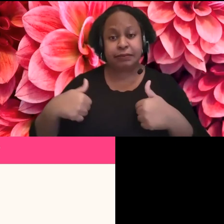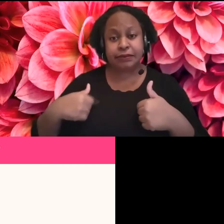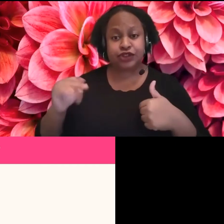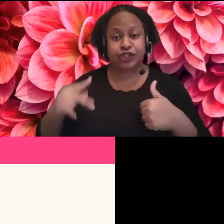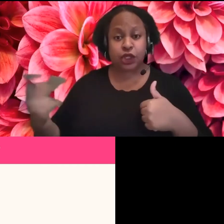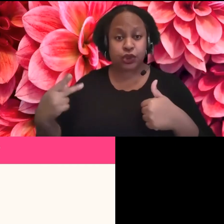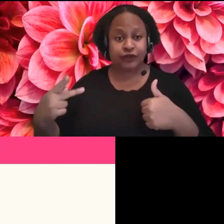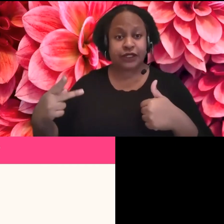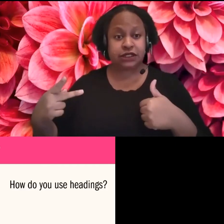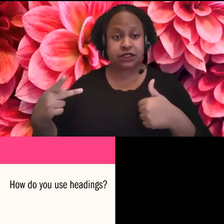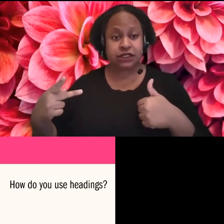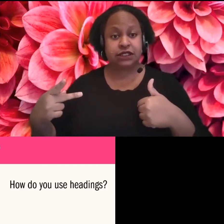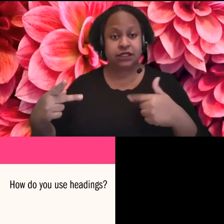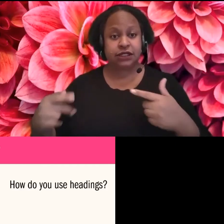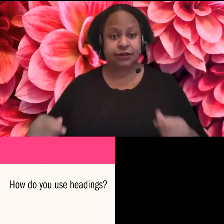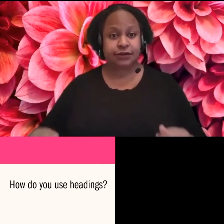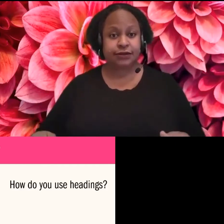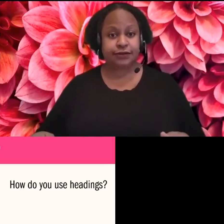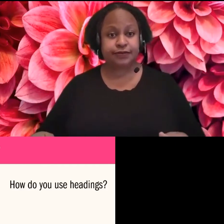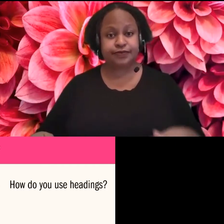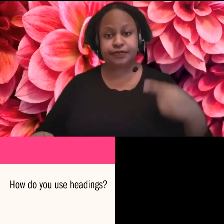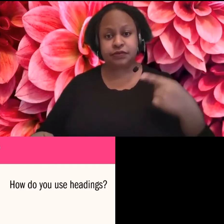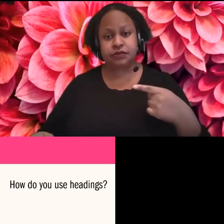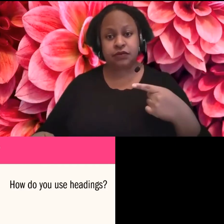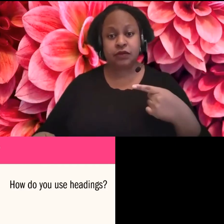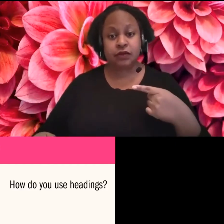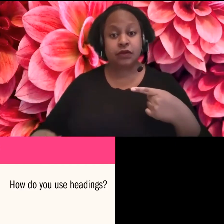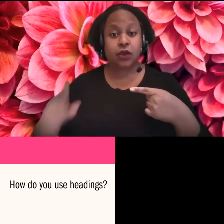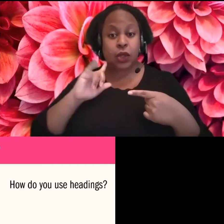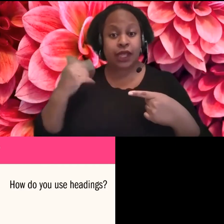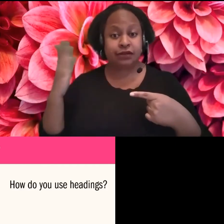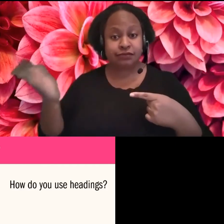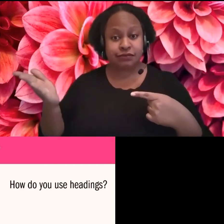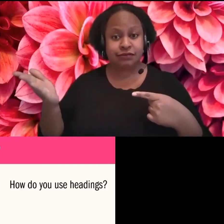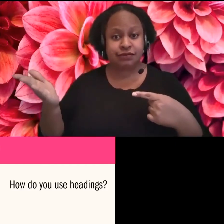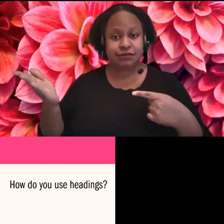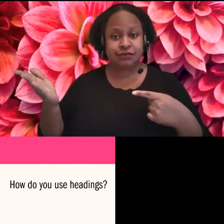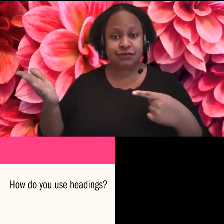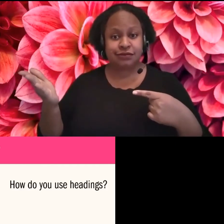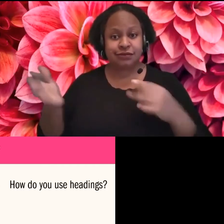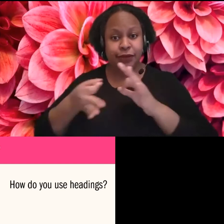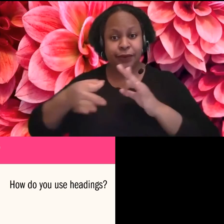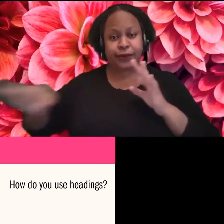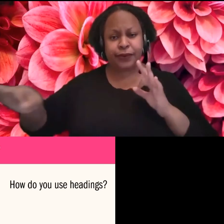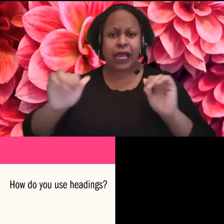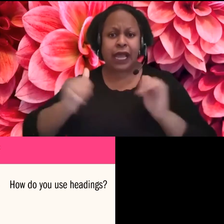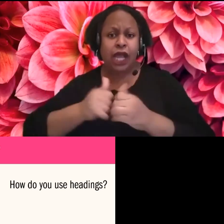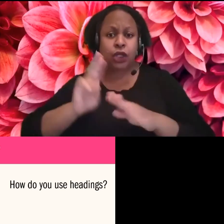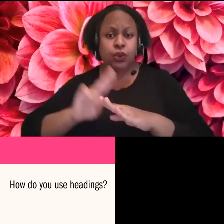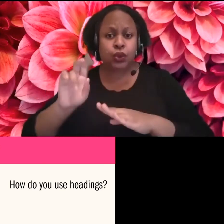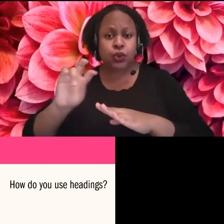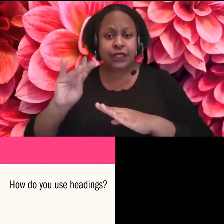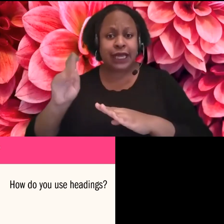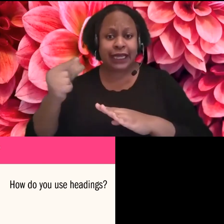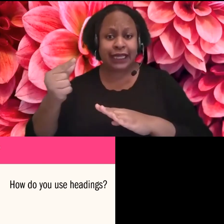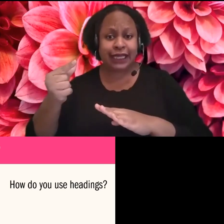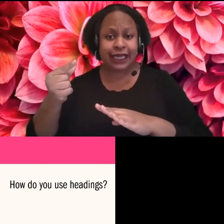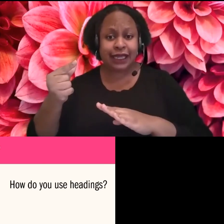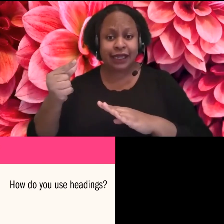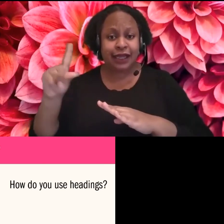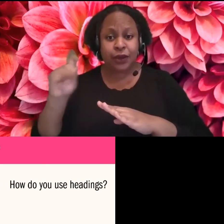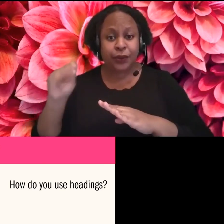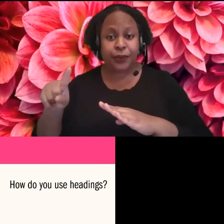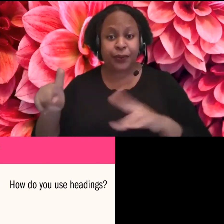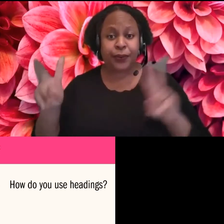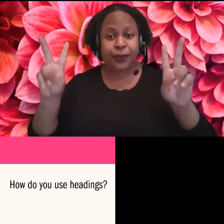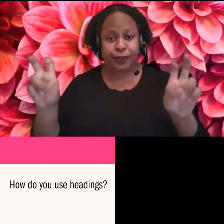our slides. Um, so question headings would look like exactly like I've done here. How do you use headings? Um, it gives